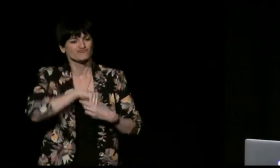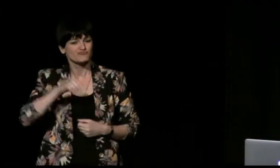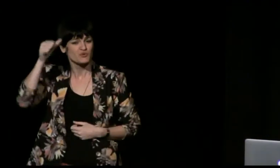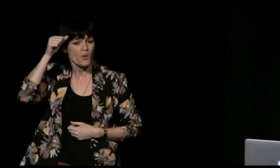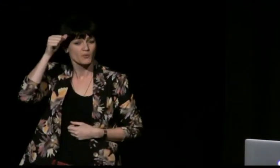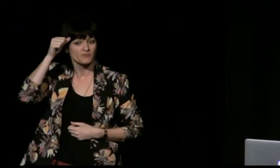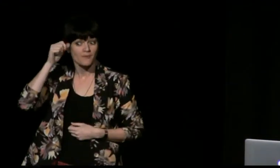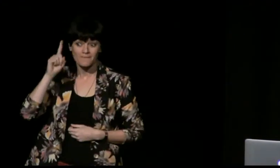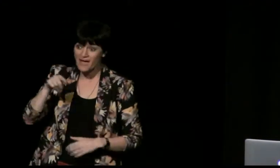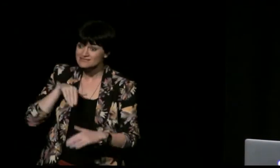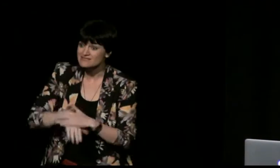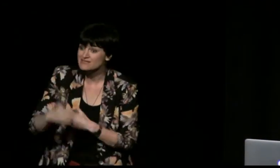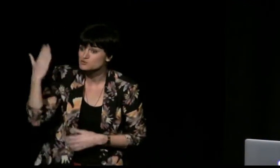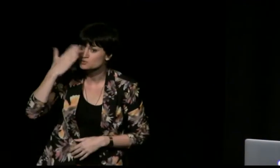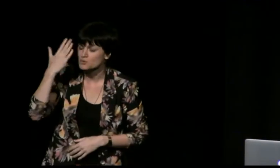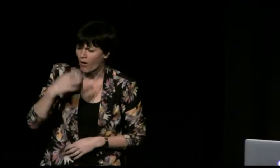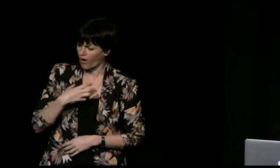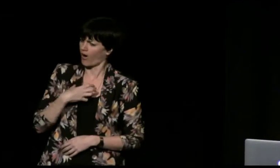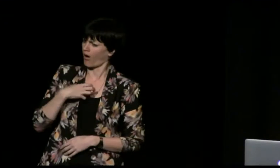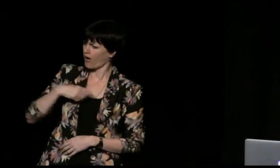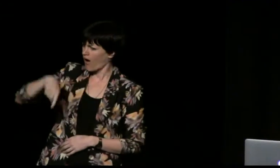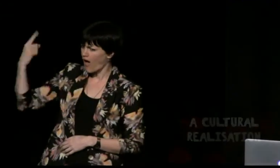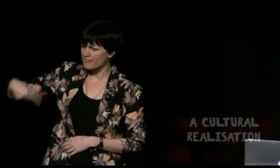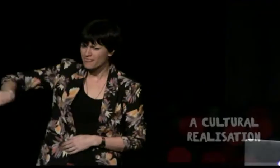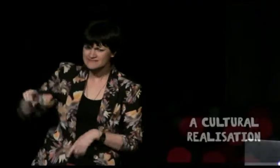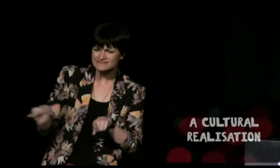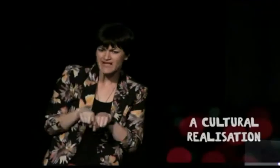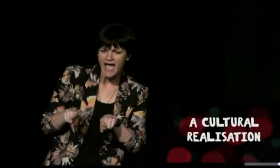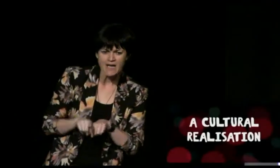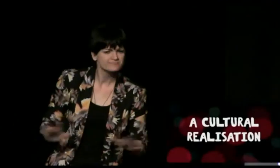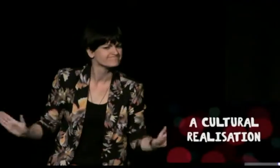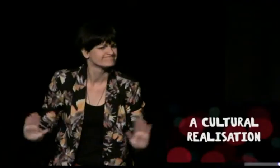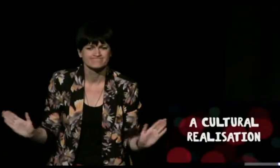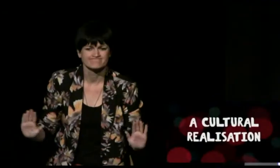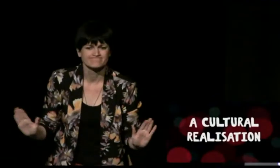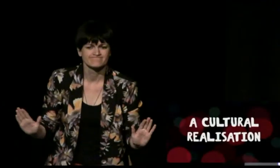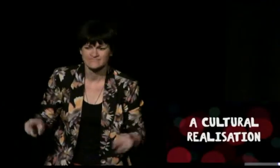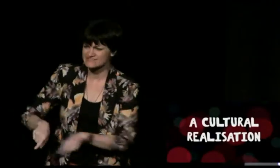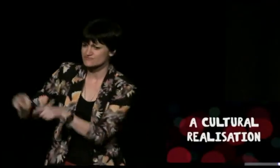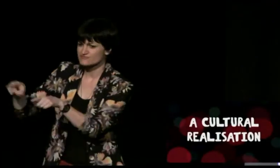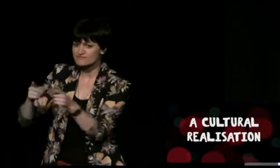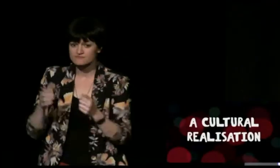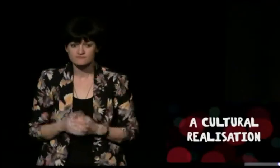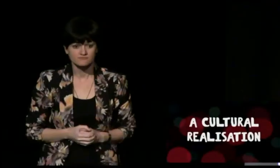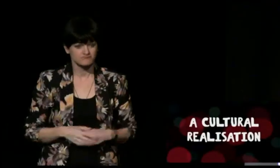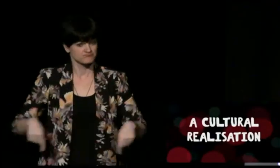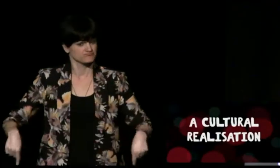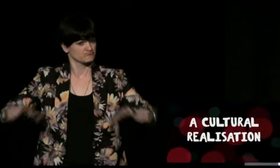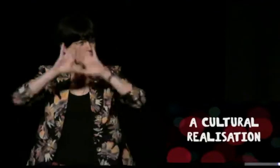history. And I was fortunate enough to have that in abundance when I was growing up. But that's not the norm for deaf people typically.